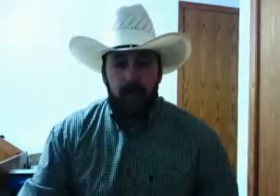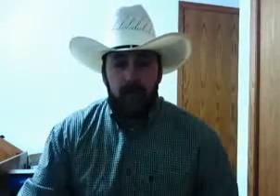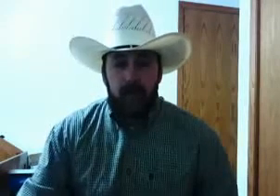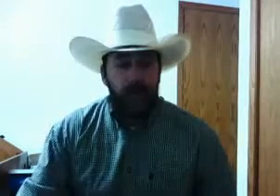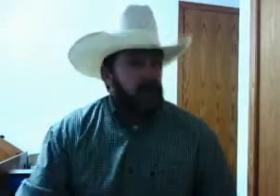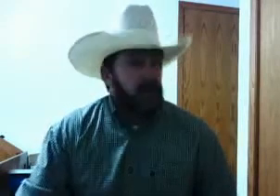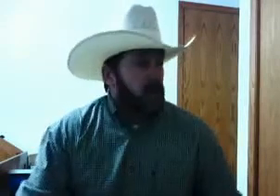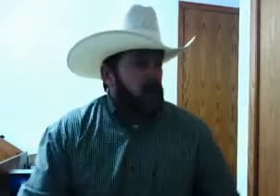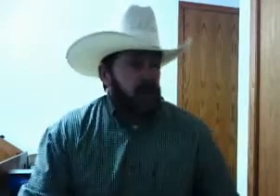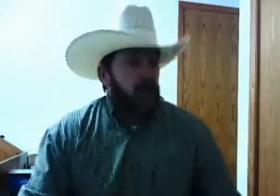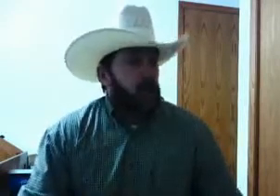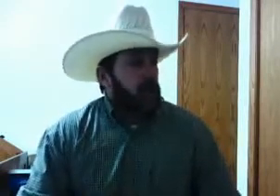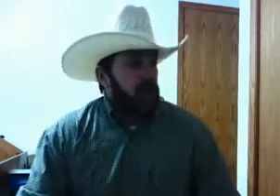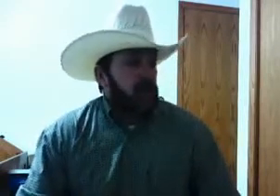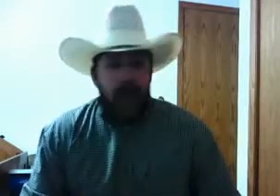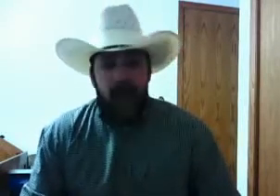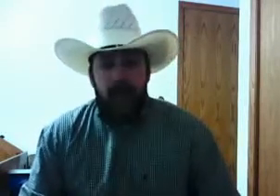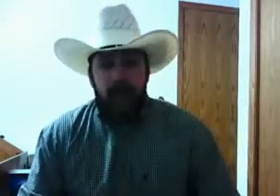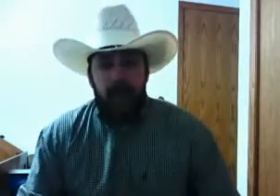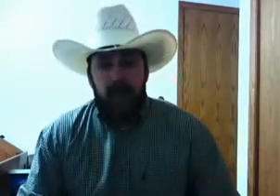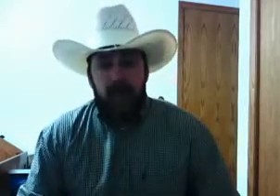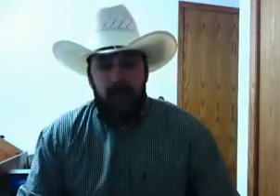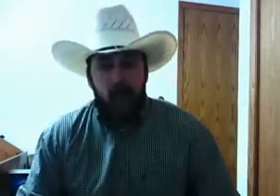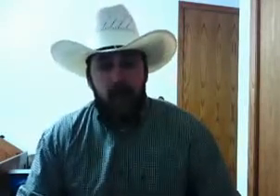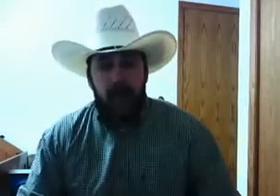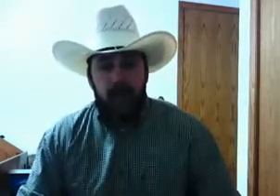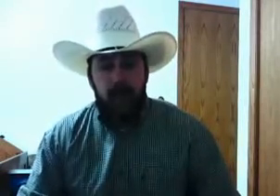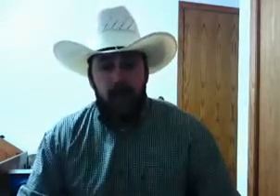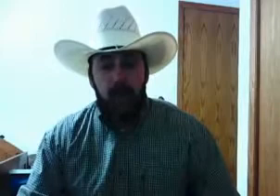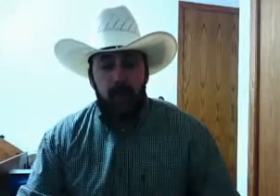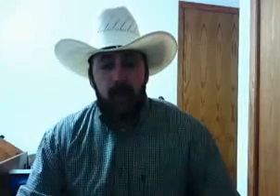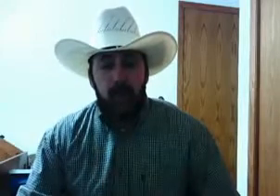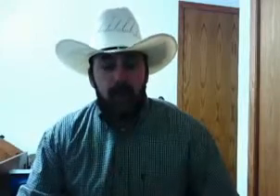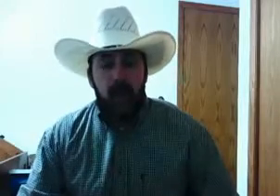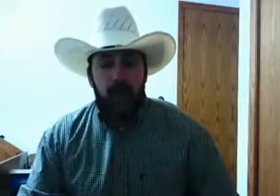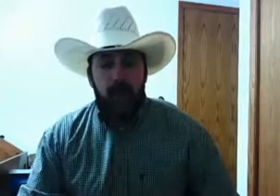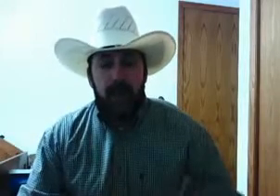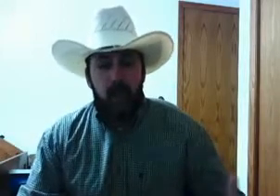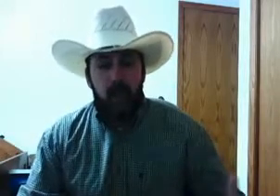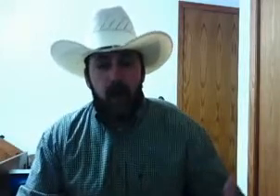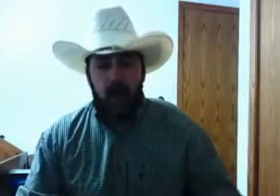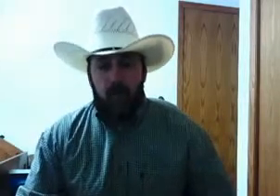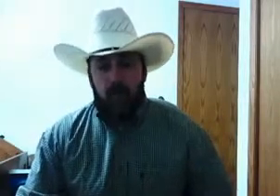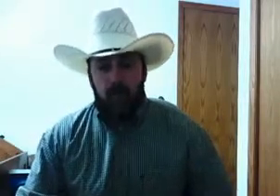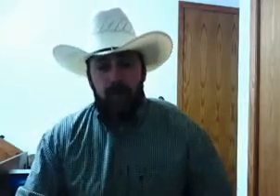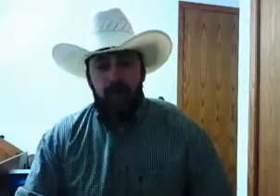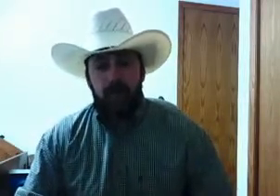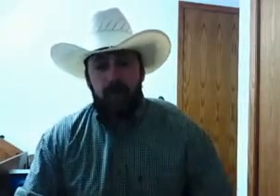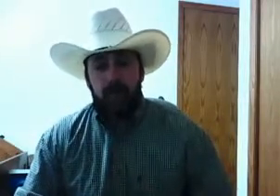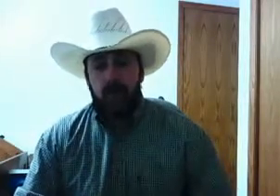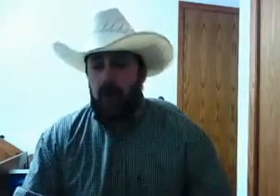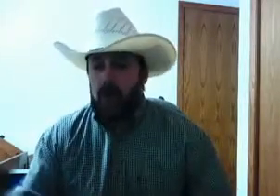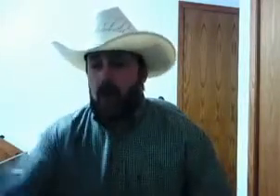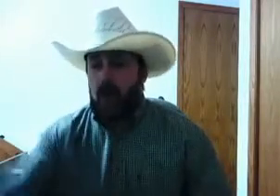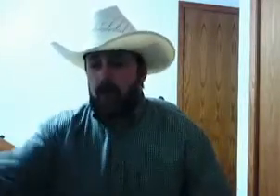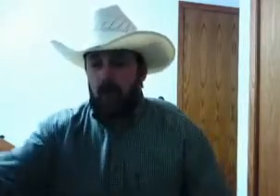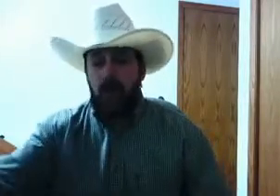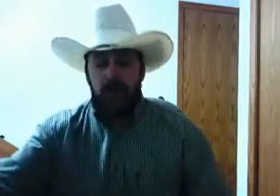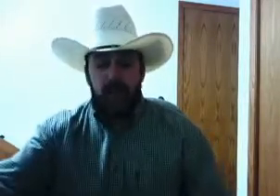I mean, just because you tan their hide for being smart-mouthed to you, does not make you wrong. God's Word says,